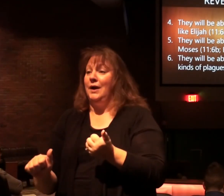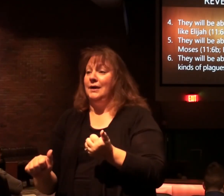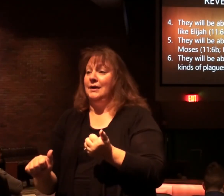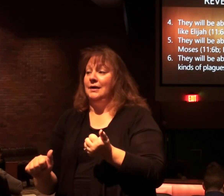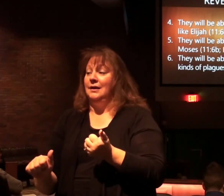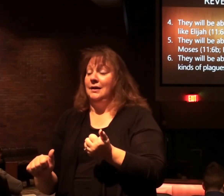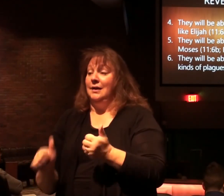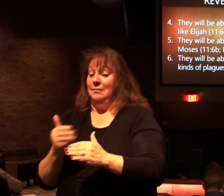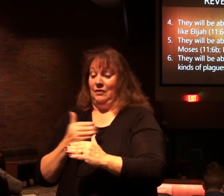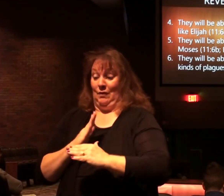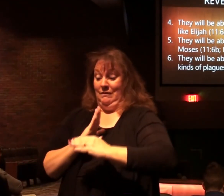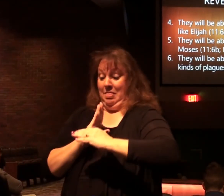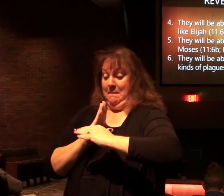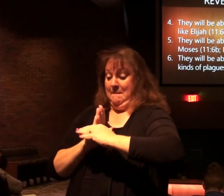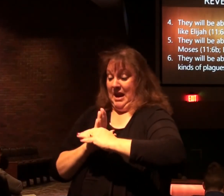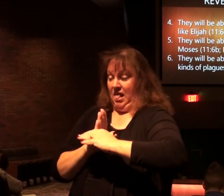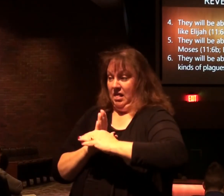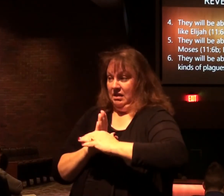the time we get to the middle.